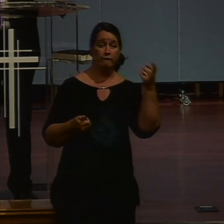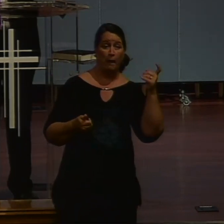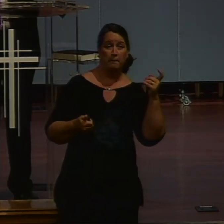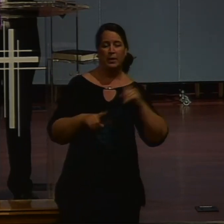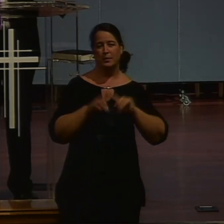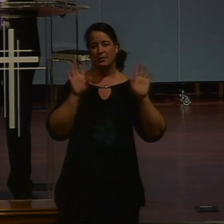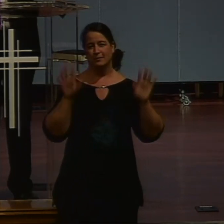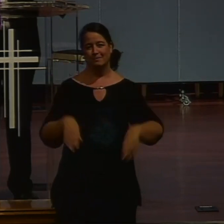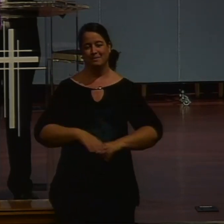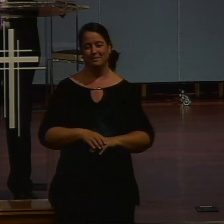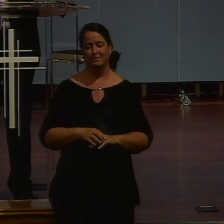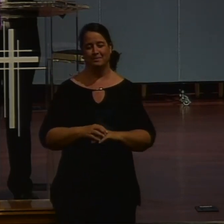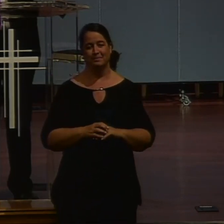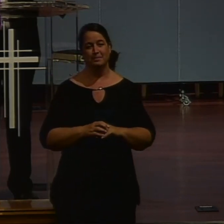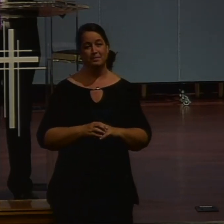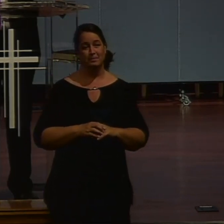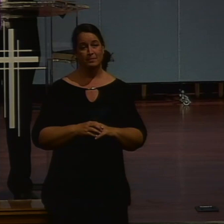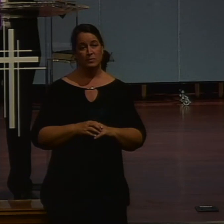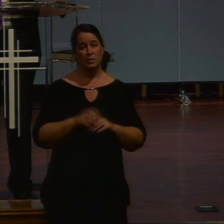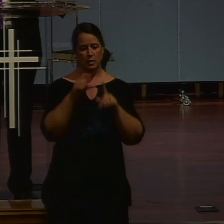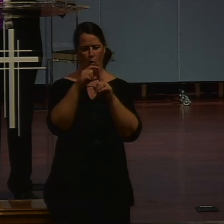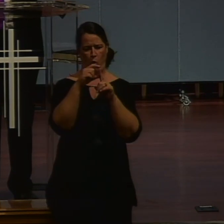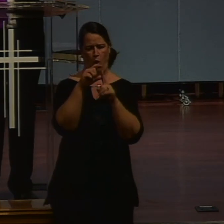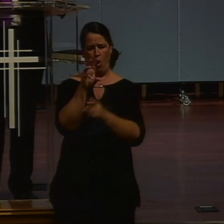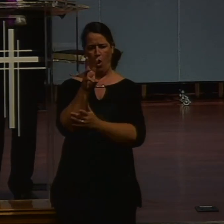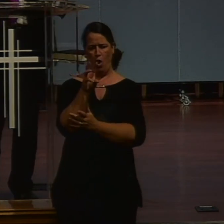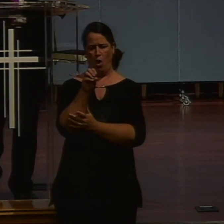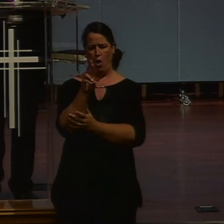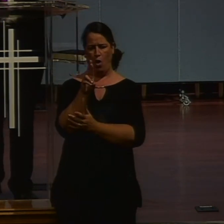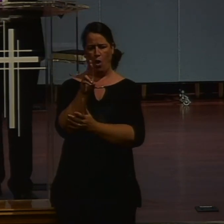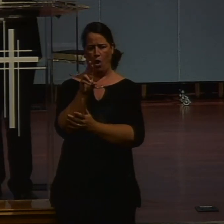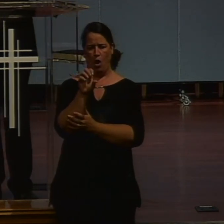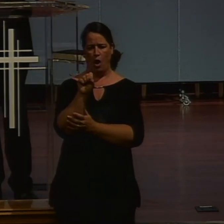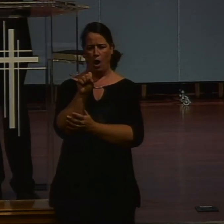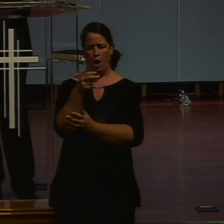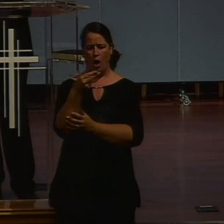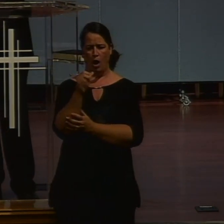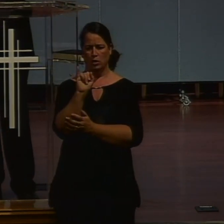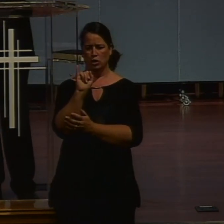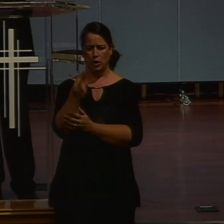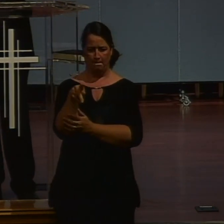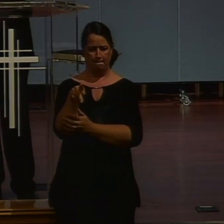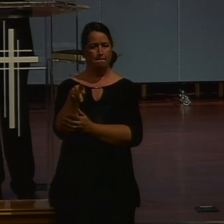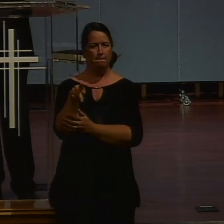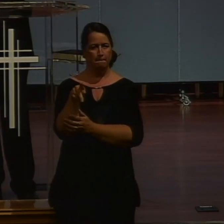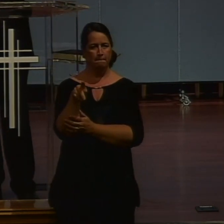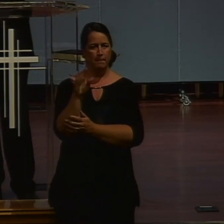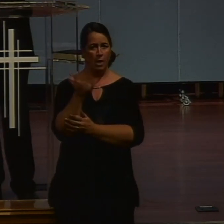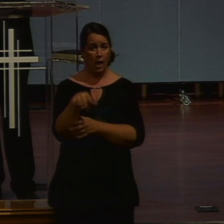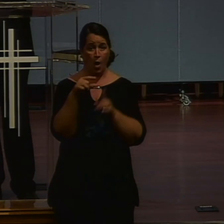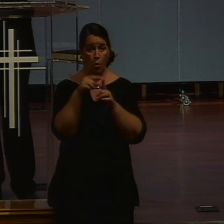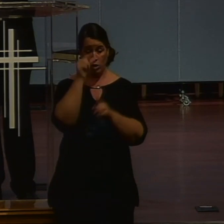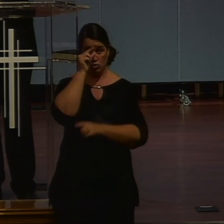Here's the thing. Dear ones. The very. Word. Worship. Comes. To us. From a. Greek.